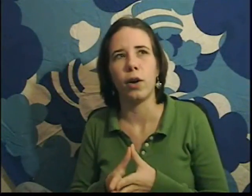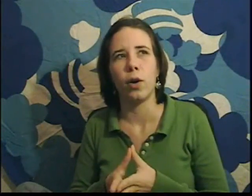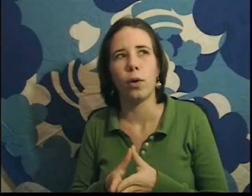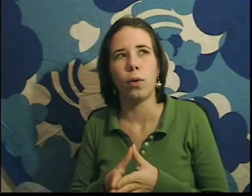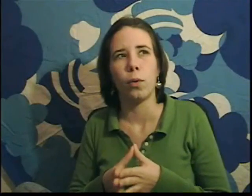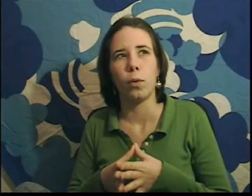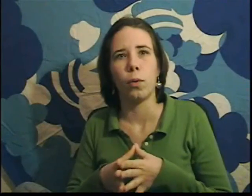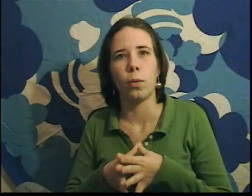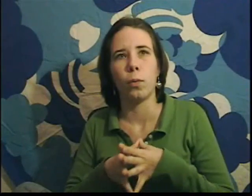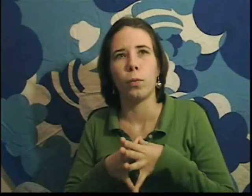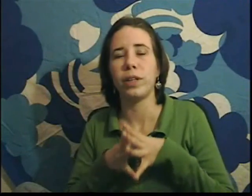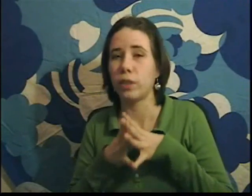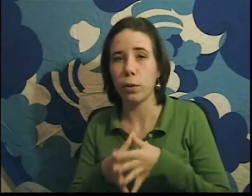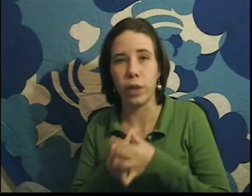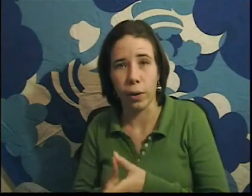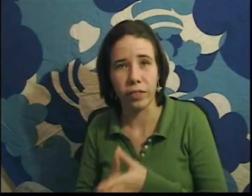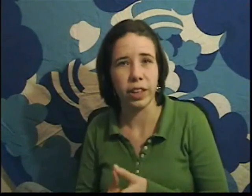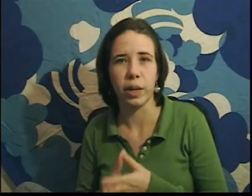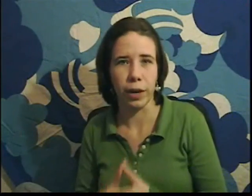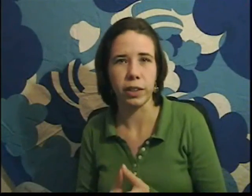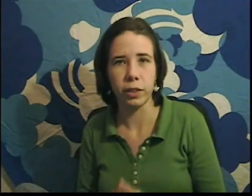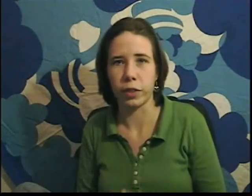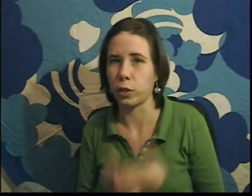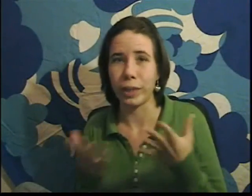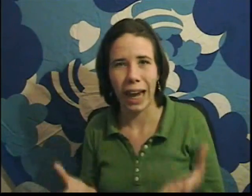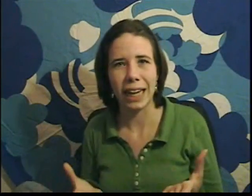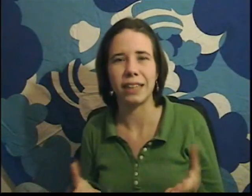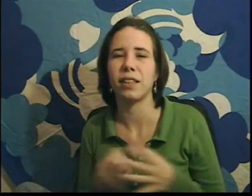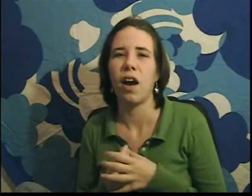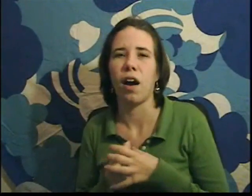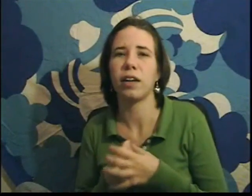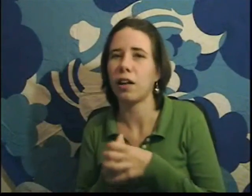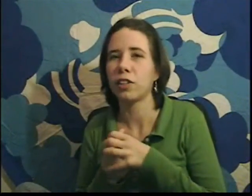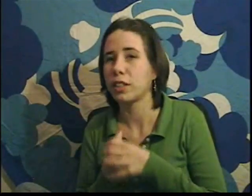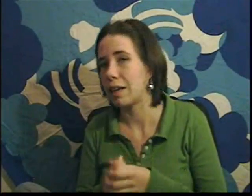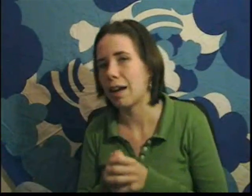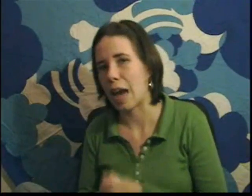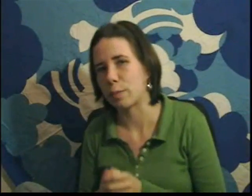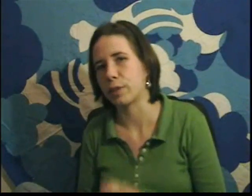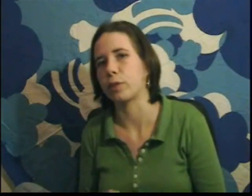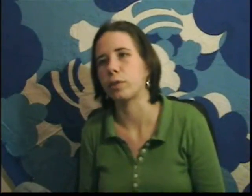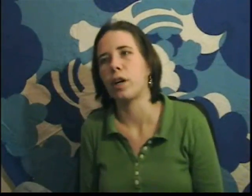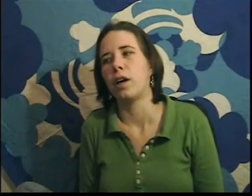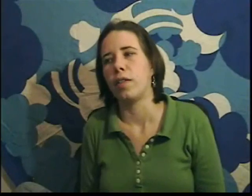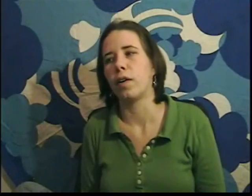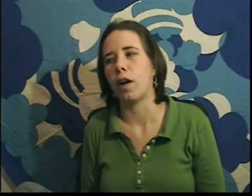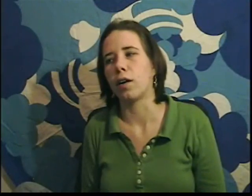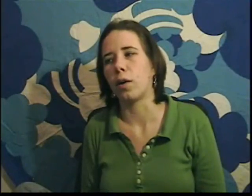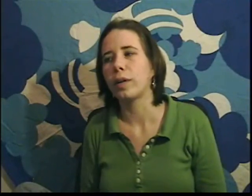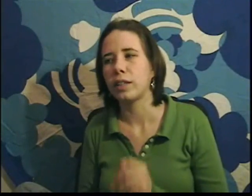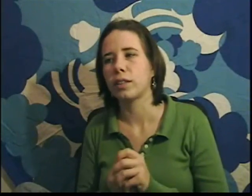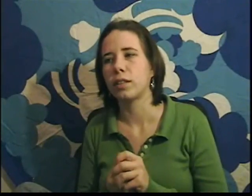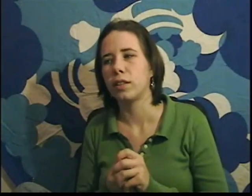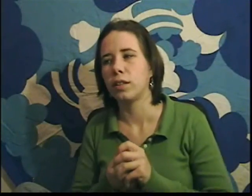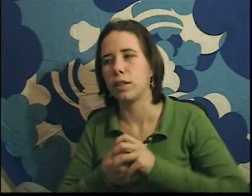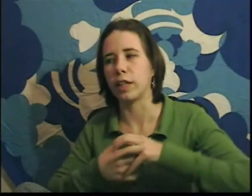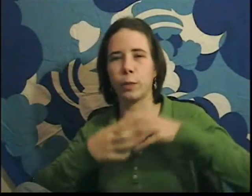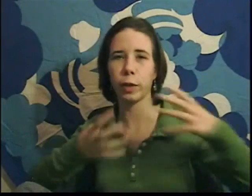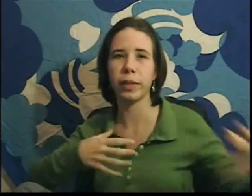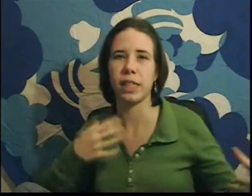we don't know everything about the universe. We can't. Our knowledge is not absolute. There are always experiments